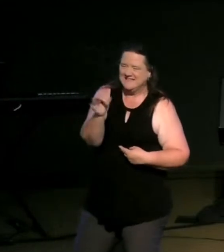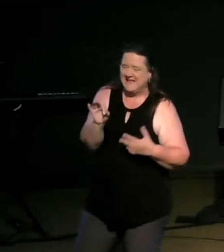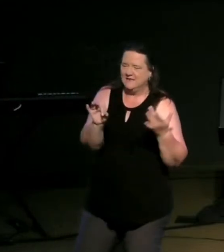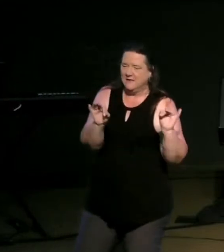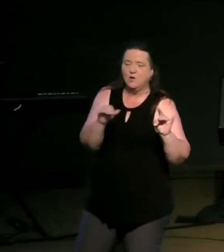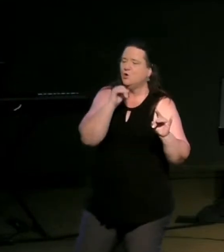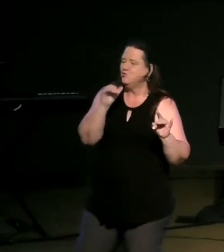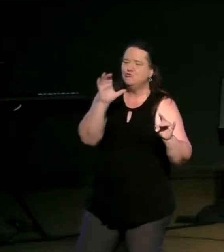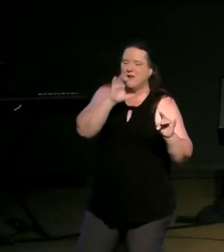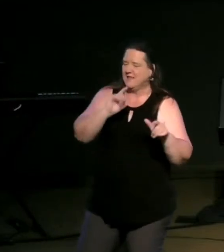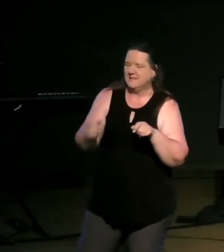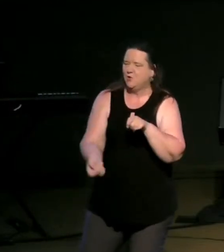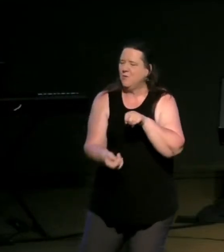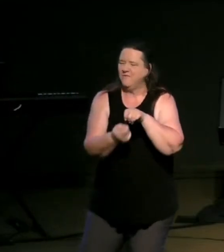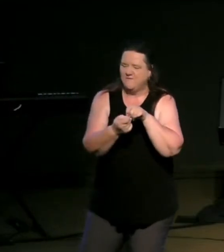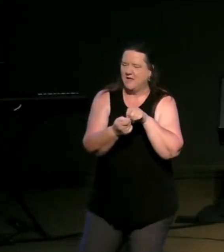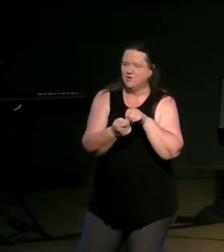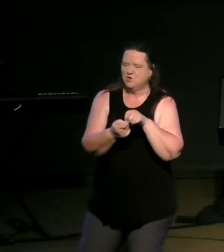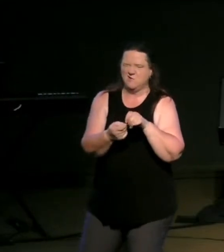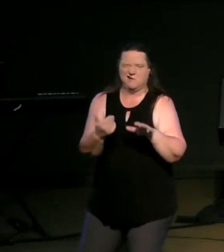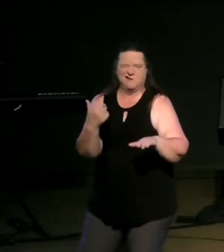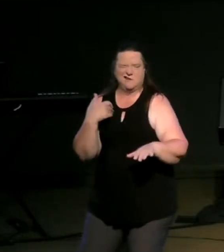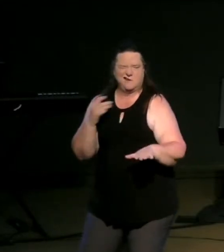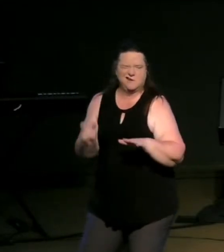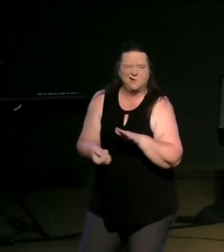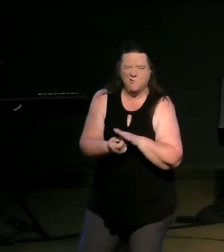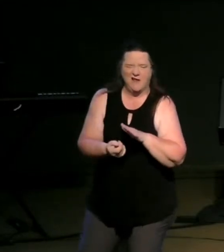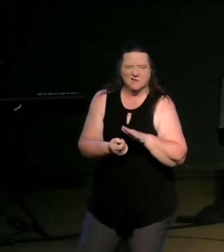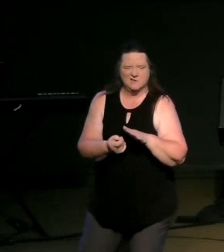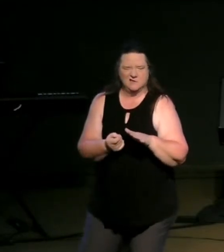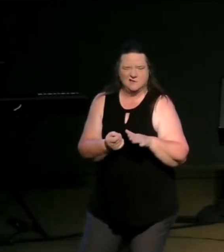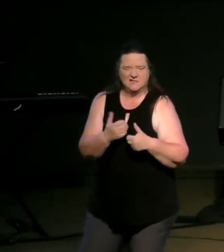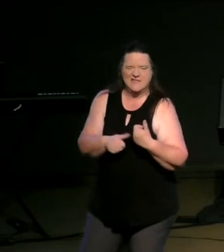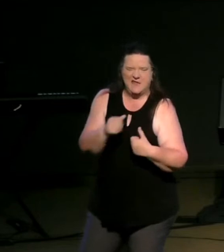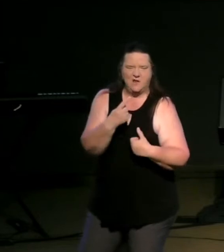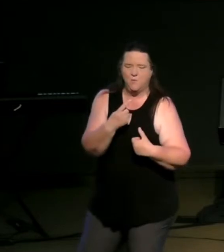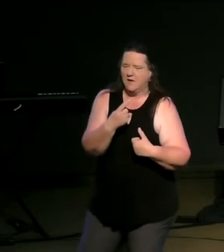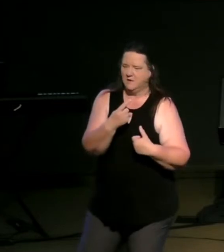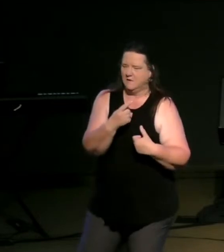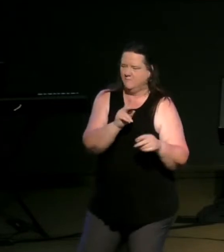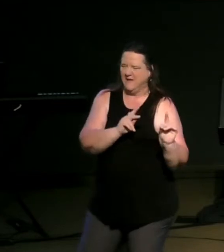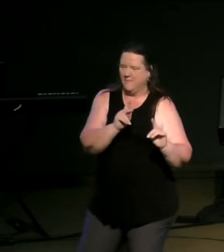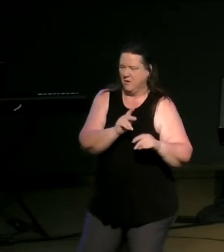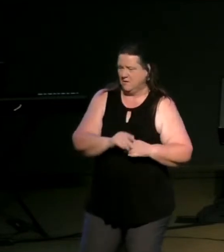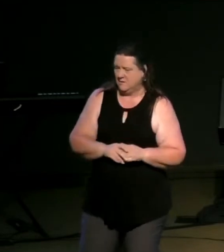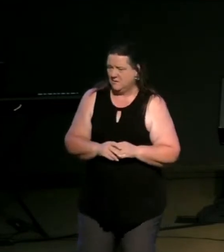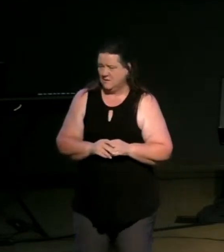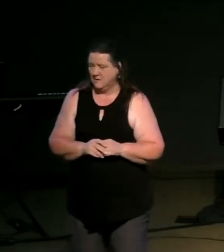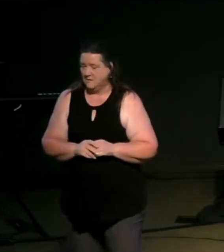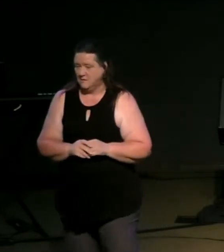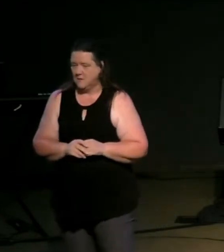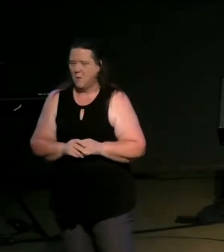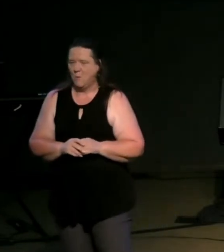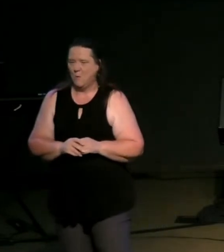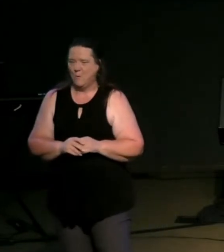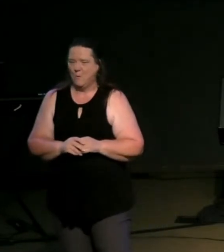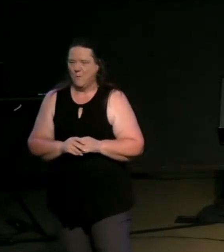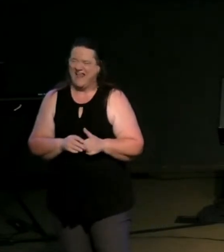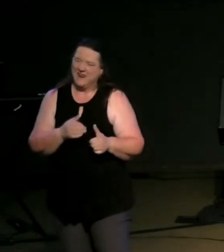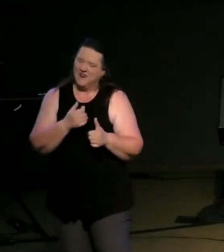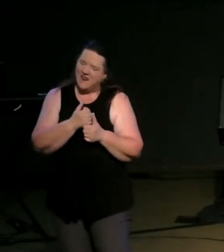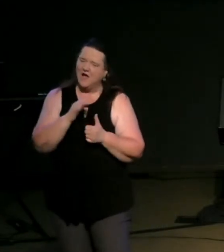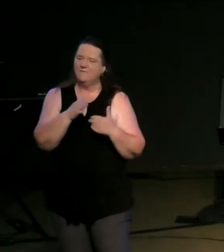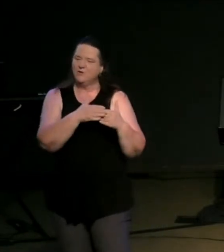not seek revenge or bear a grudge against anyone among your people love your neighbor as